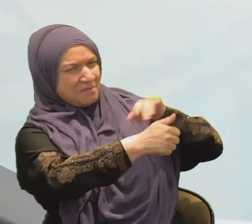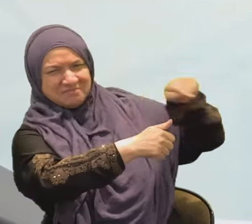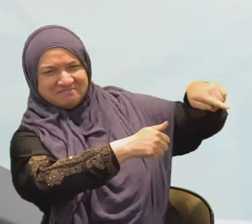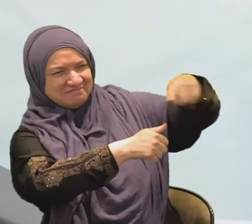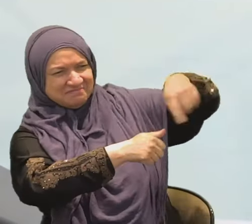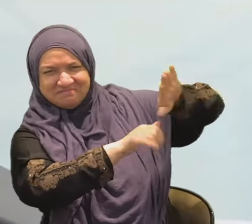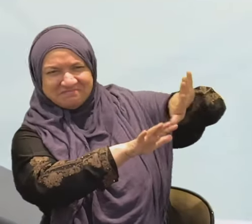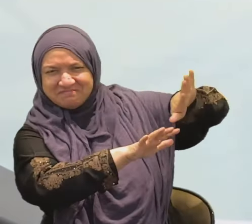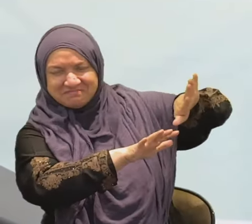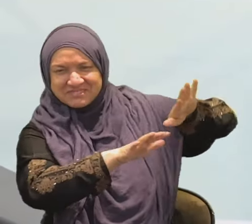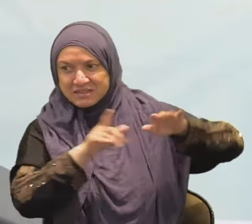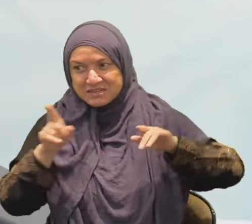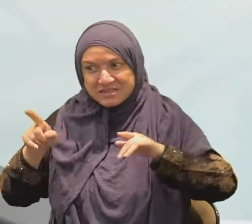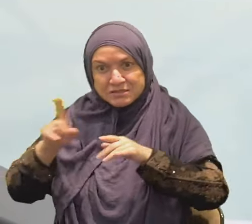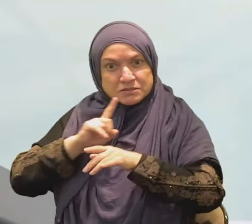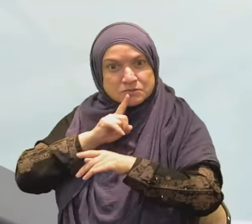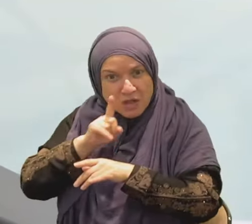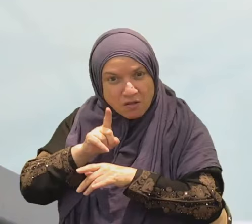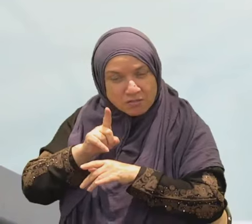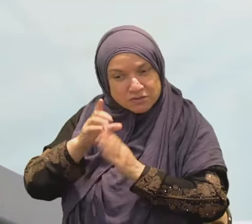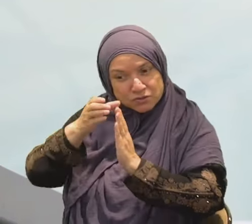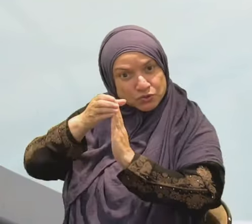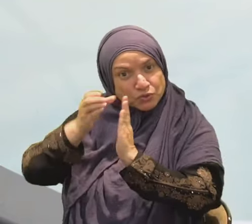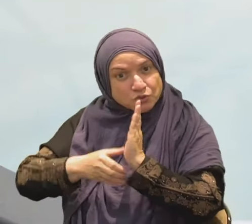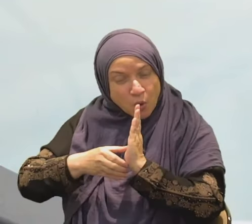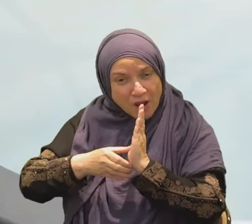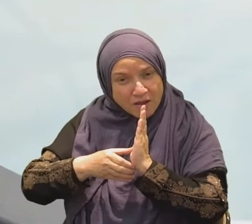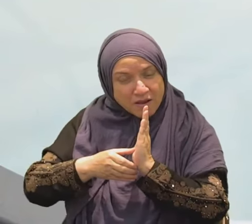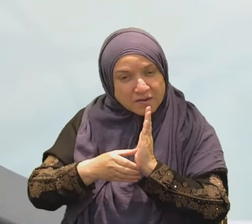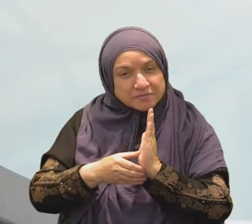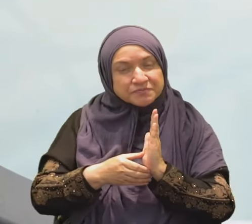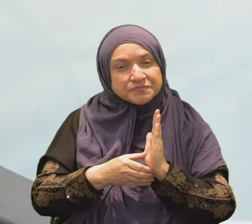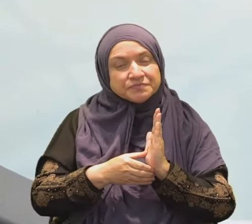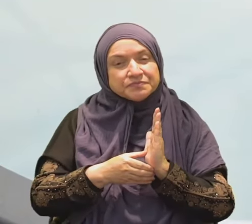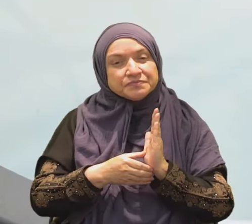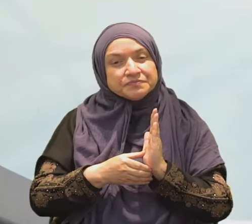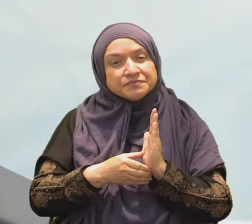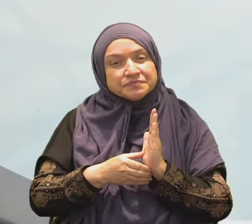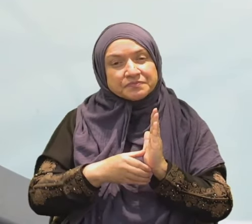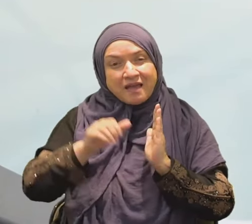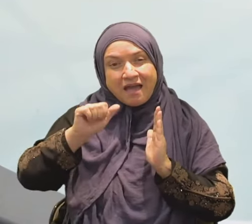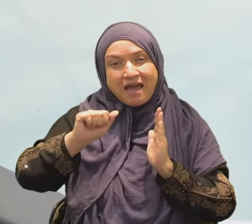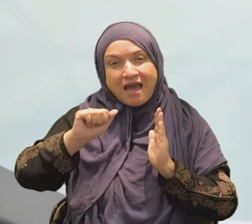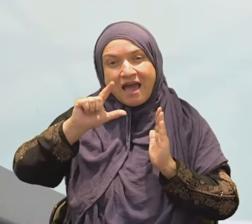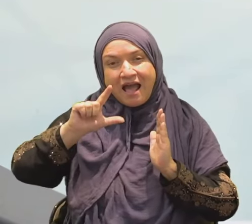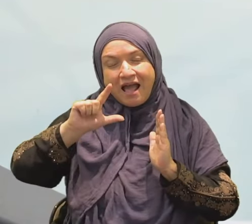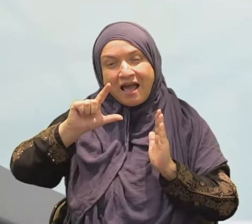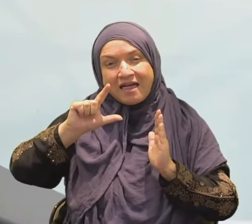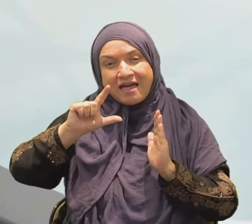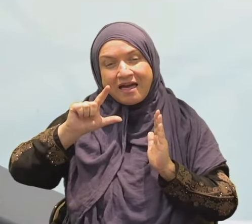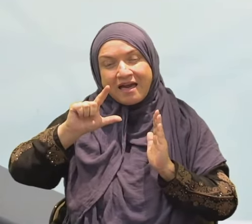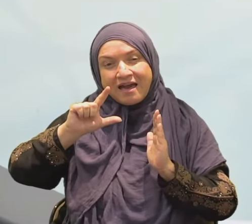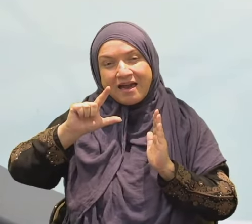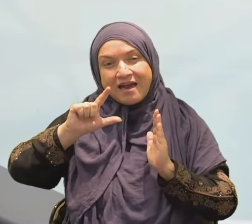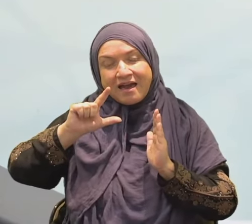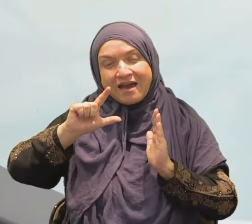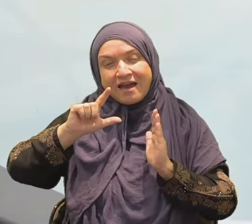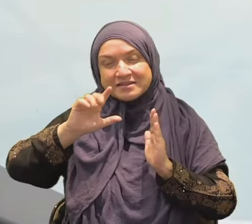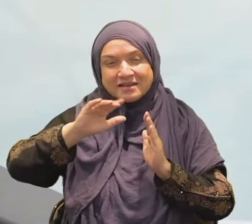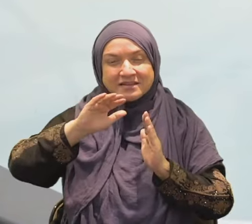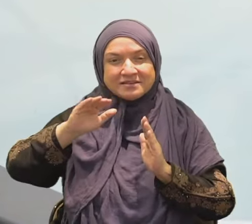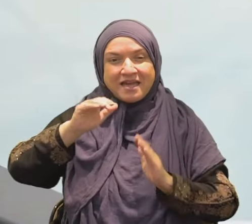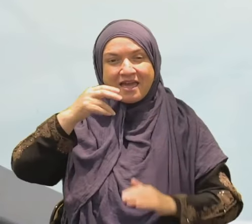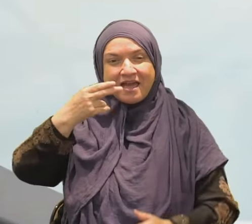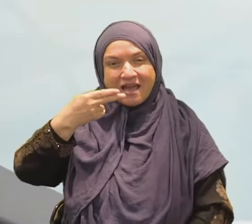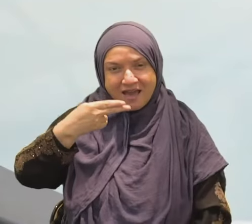I'm going to try to explain what Allah subhanahu wa ta'ala explains or gives us conceptualization of what